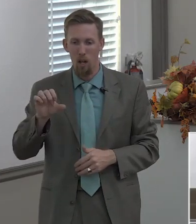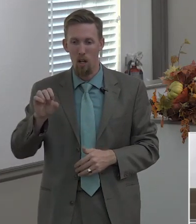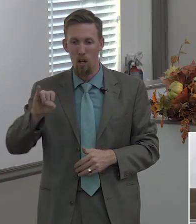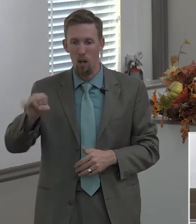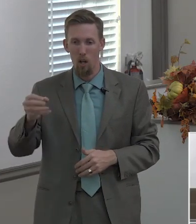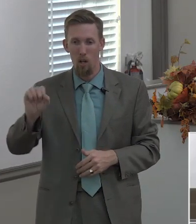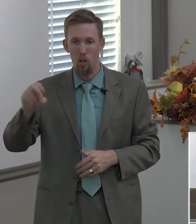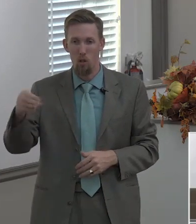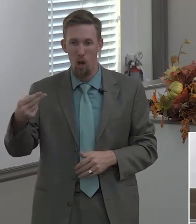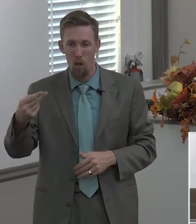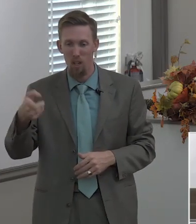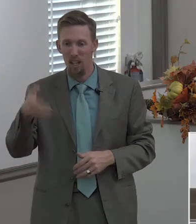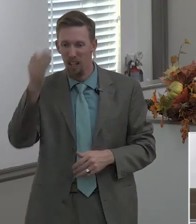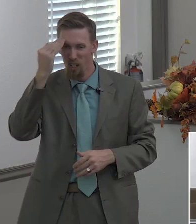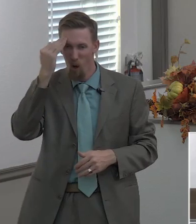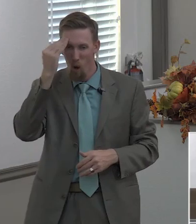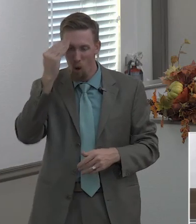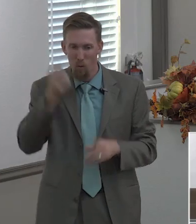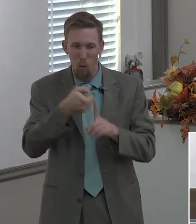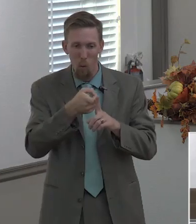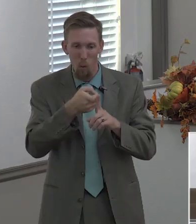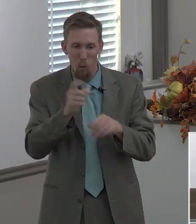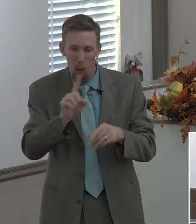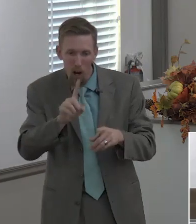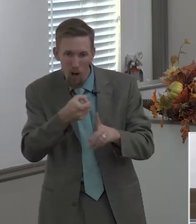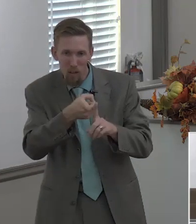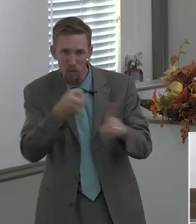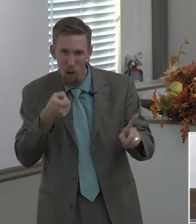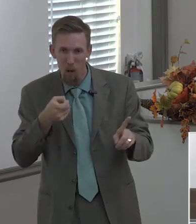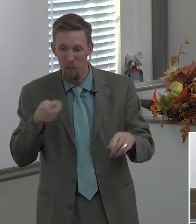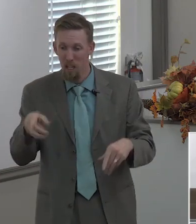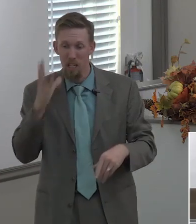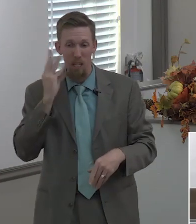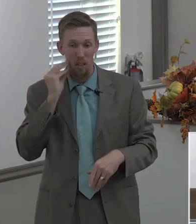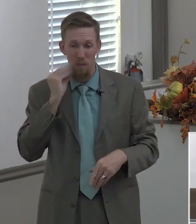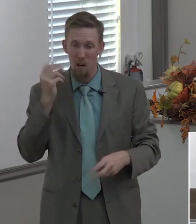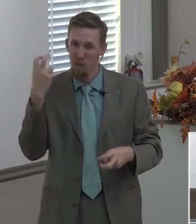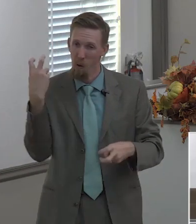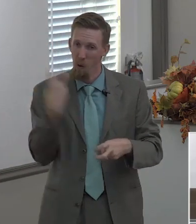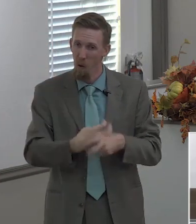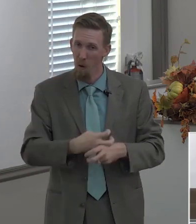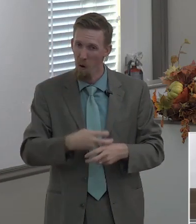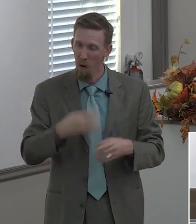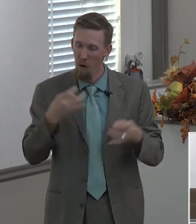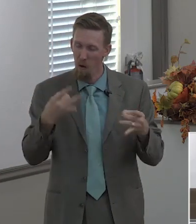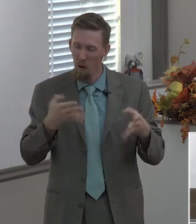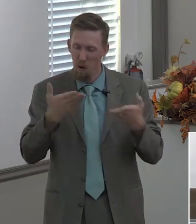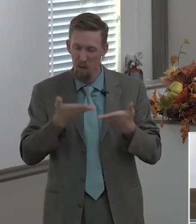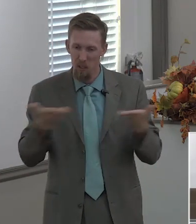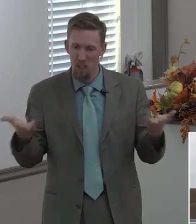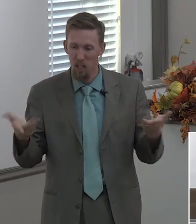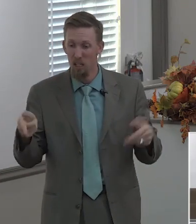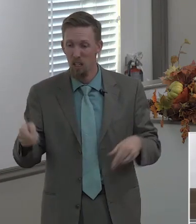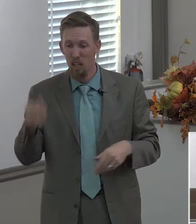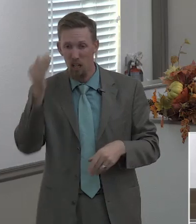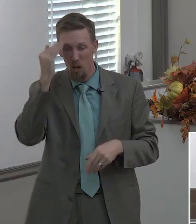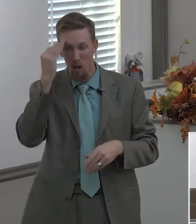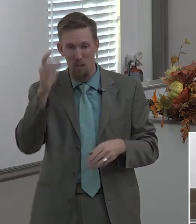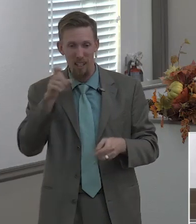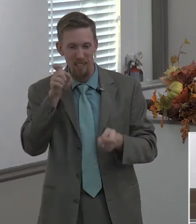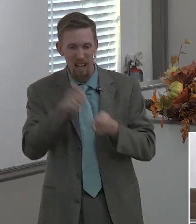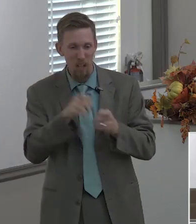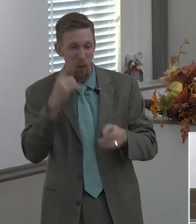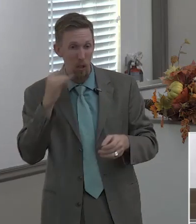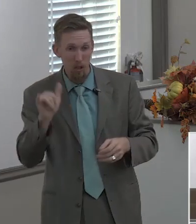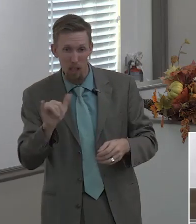well josh knows from whence he came he's been through some things in his life he